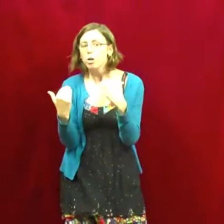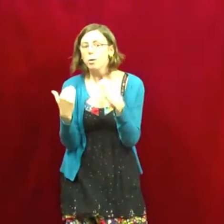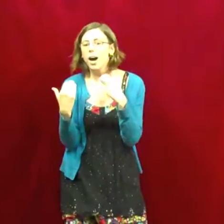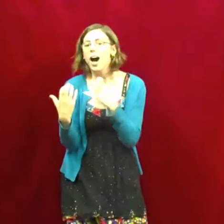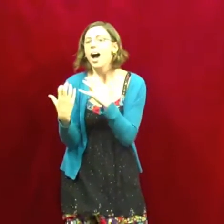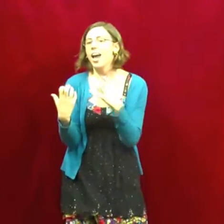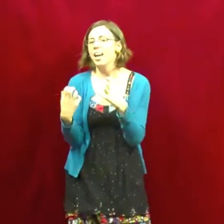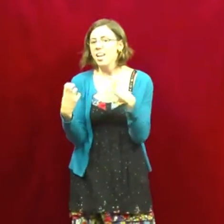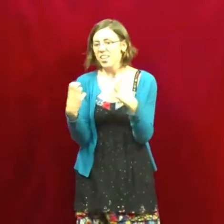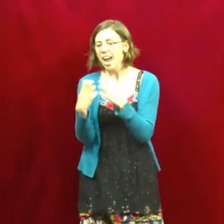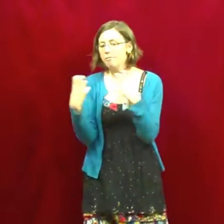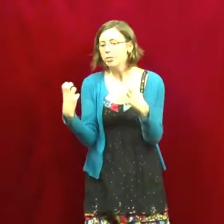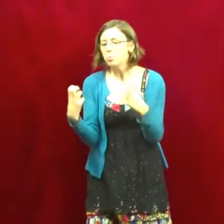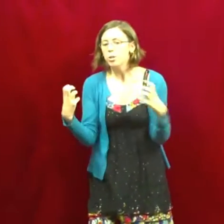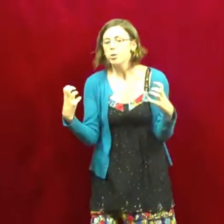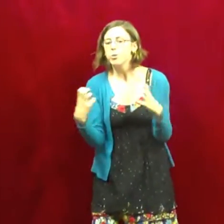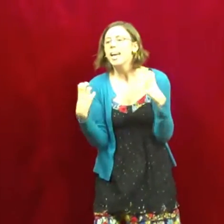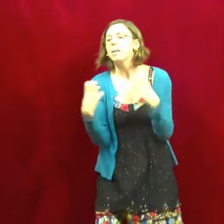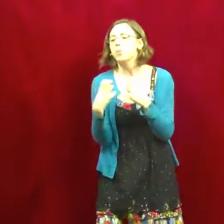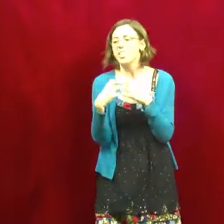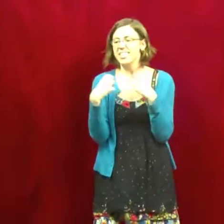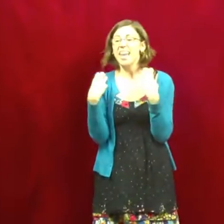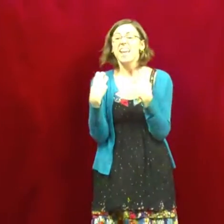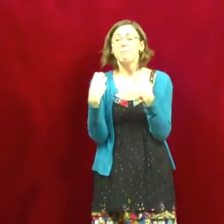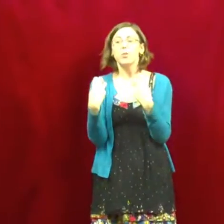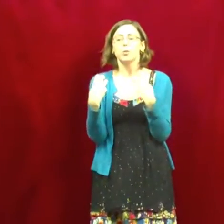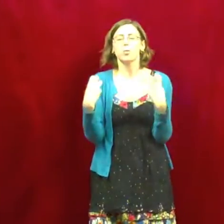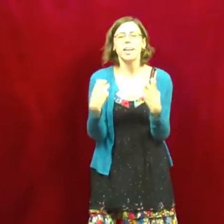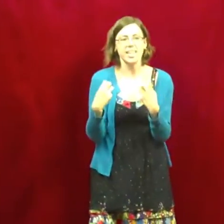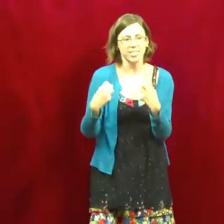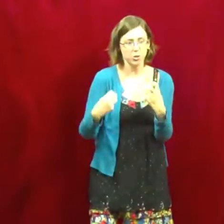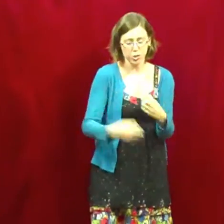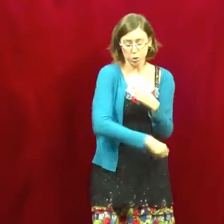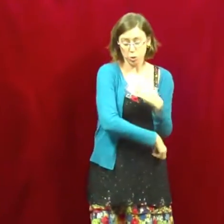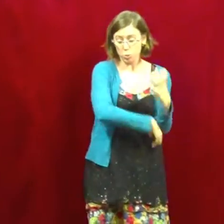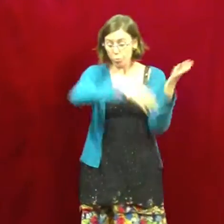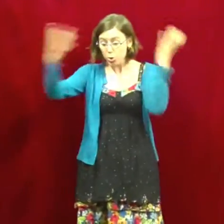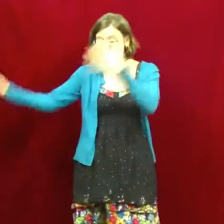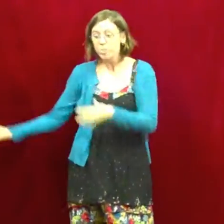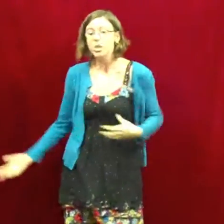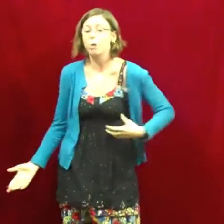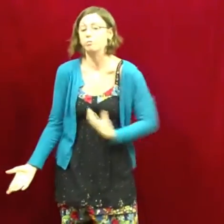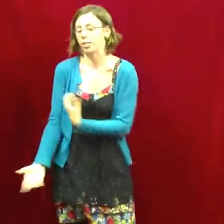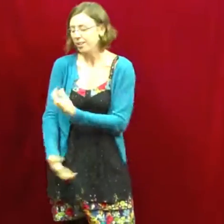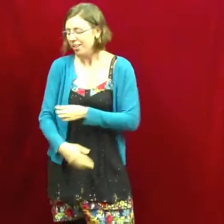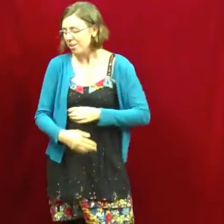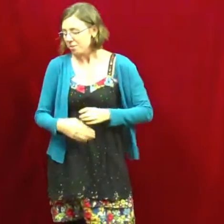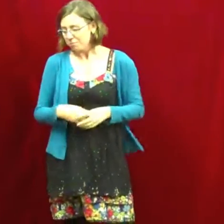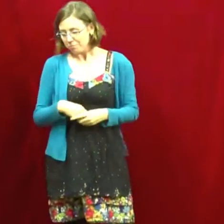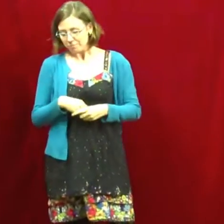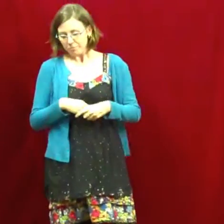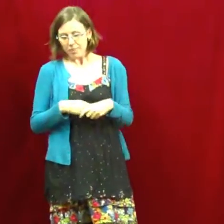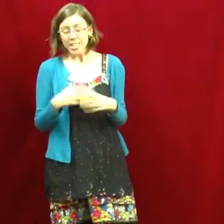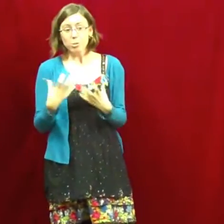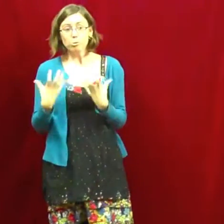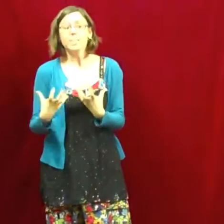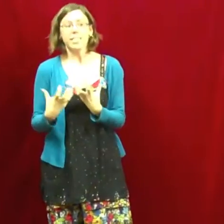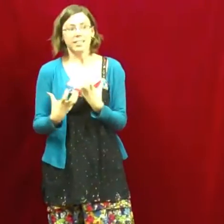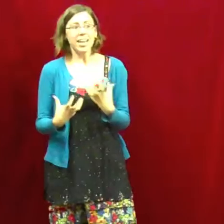high that everyone who came within a ten-foot radius just swooned over. And so Drizit, like